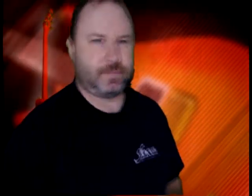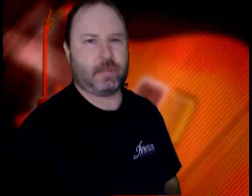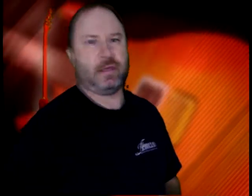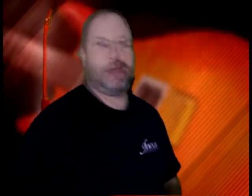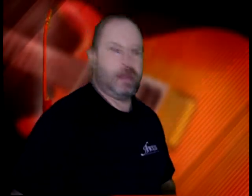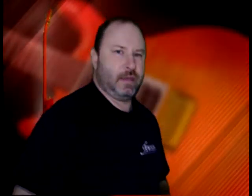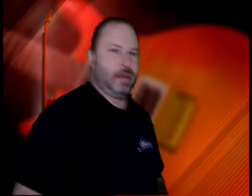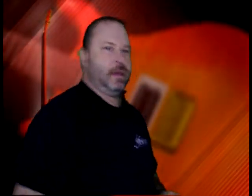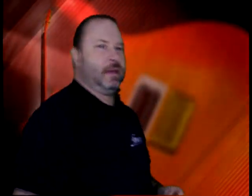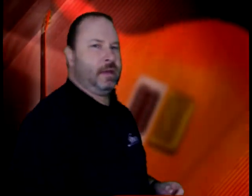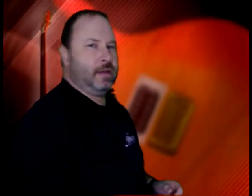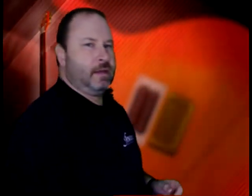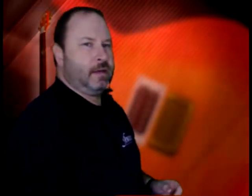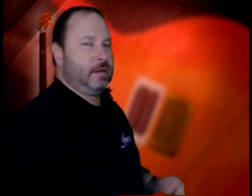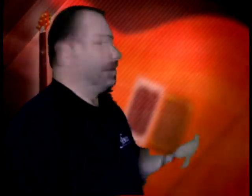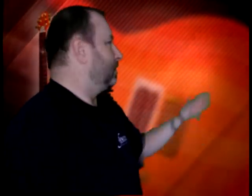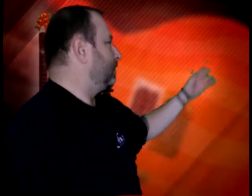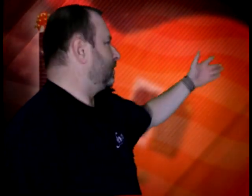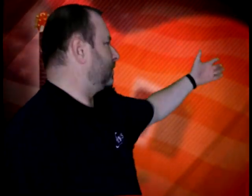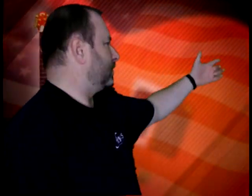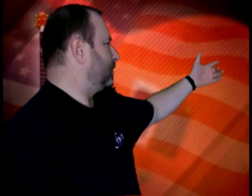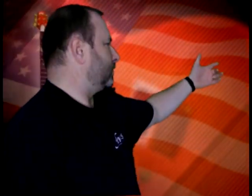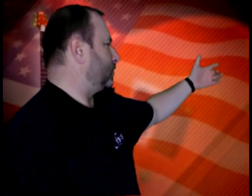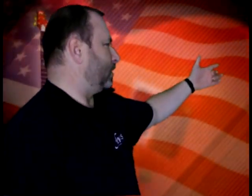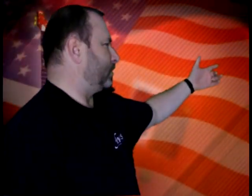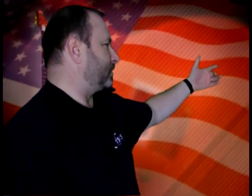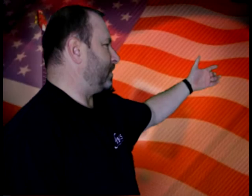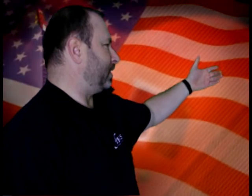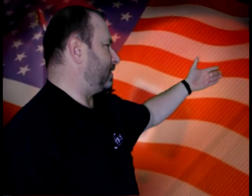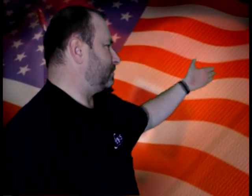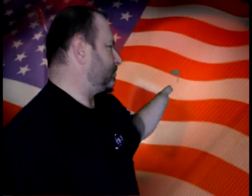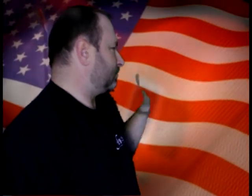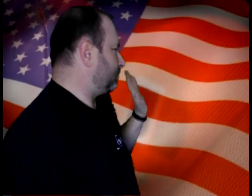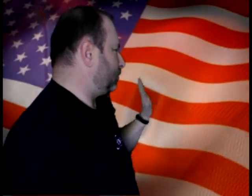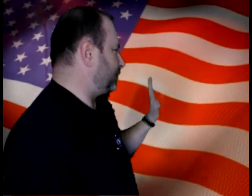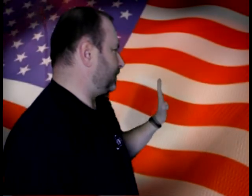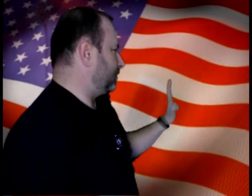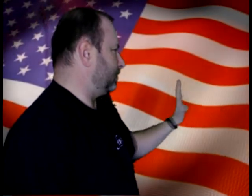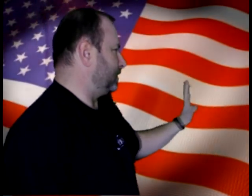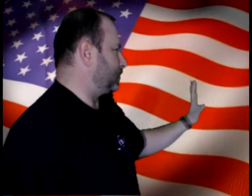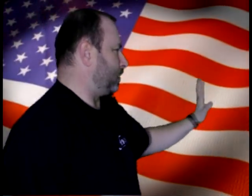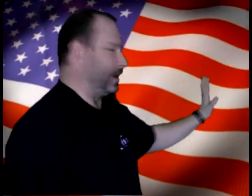the weather is coming in, pushing this way.